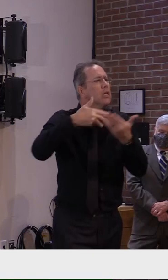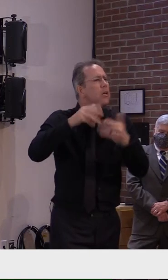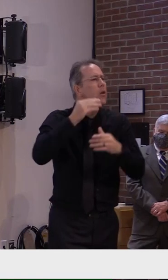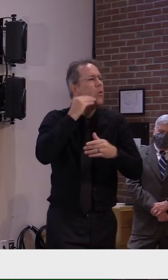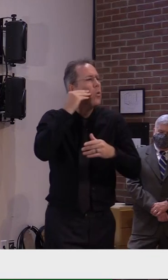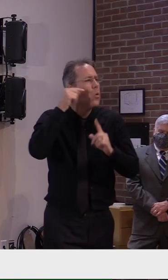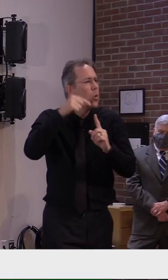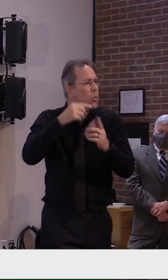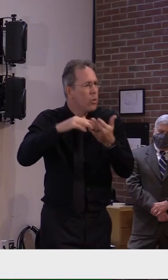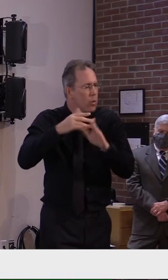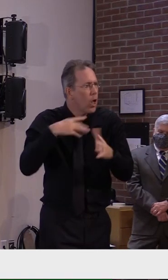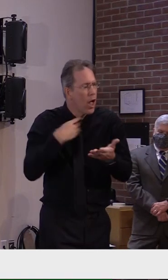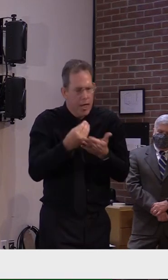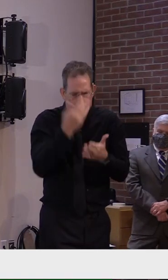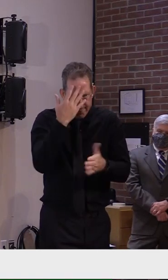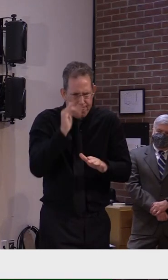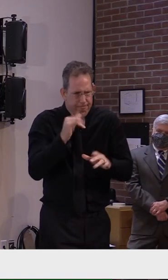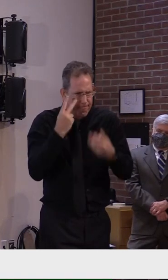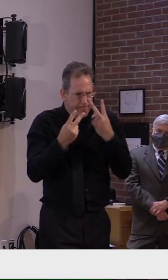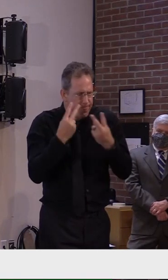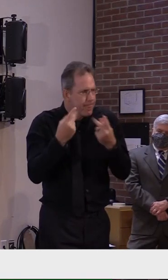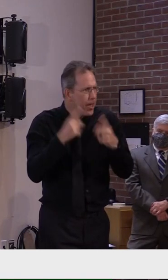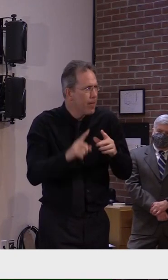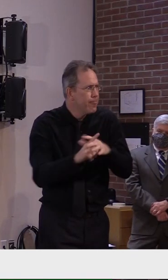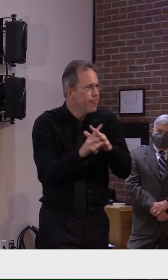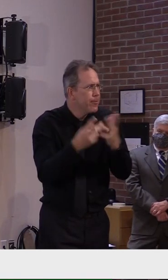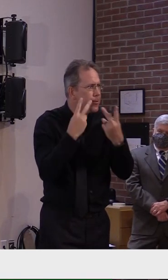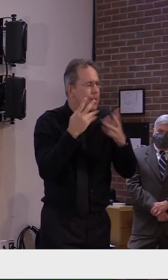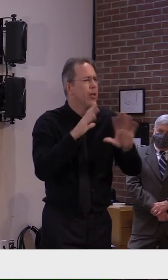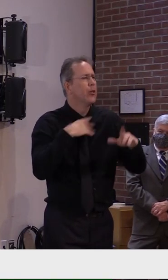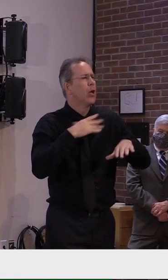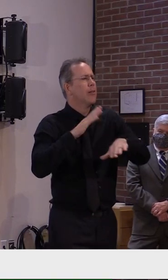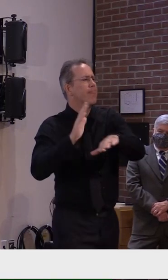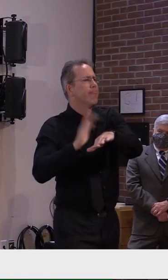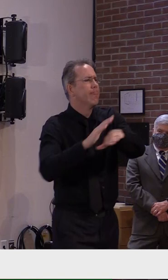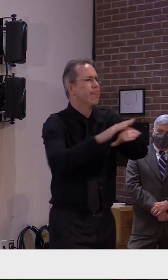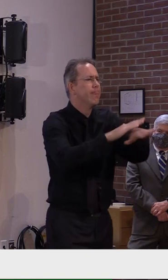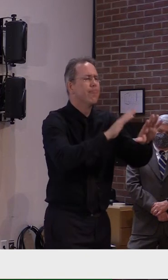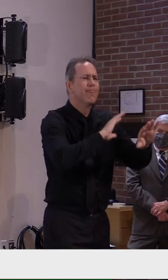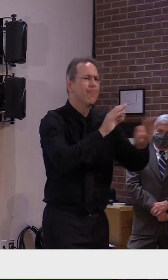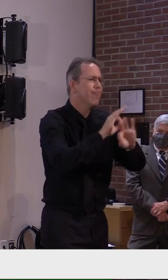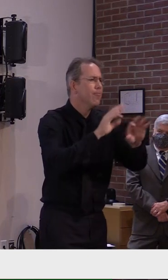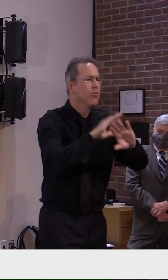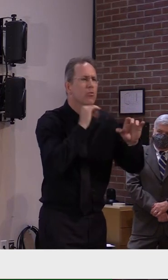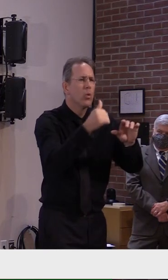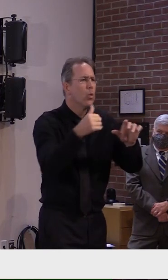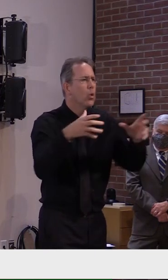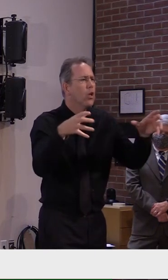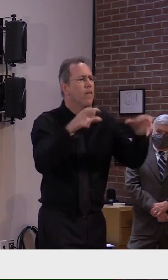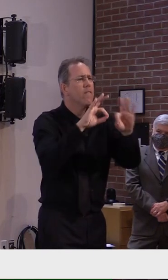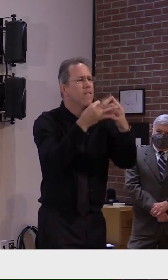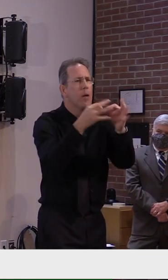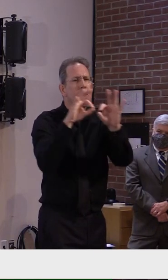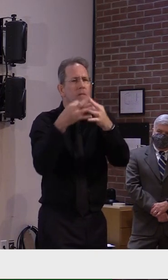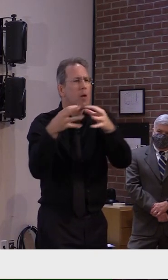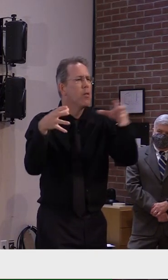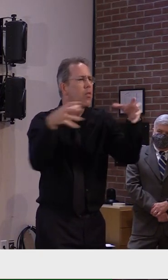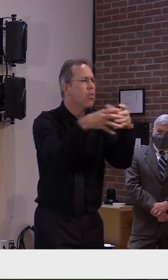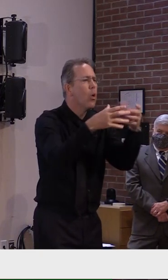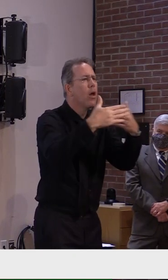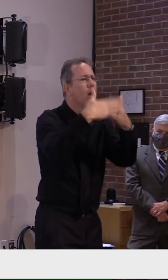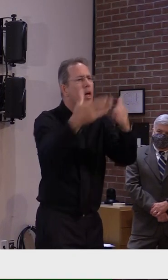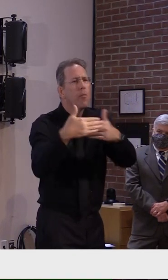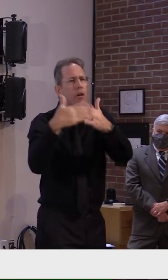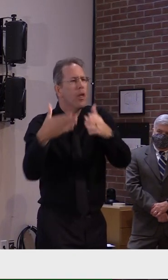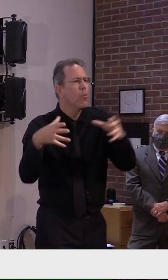prevent these mass gatherings. Because that's where the most spread is. People aren't masking up, uh, when they get together.